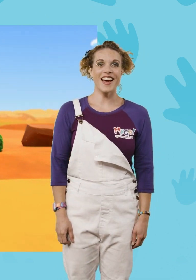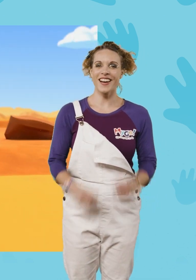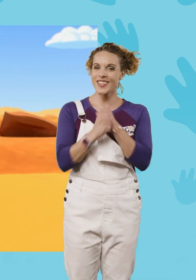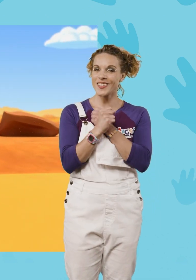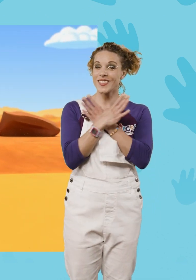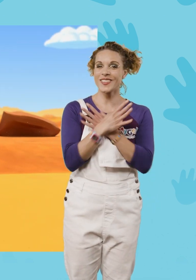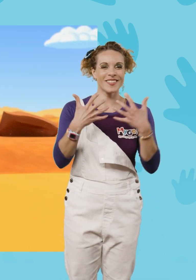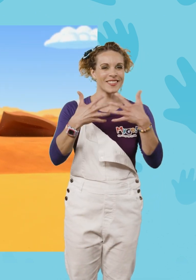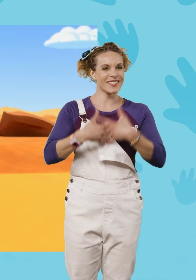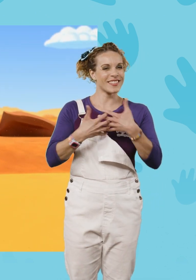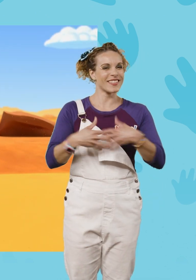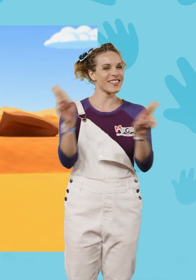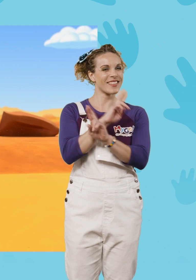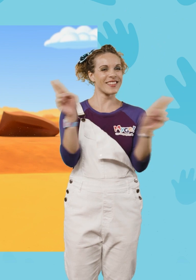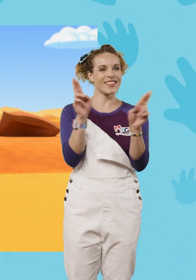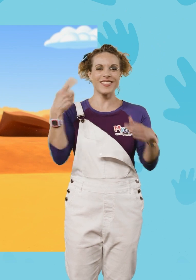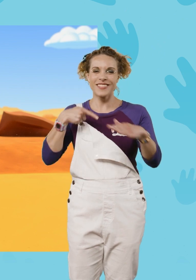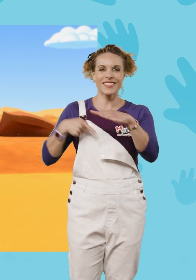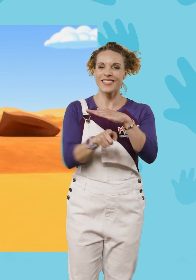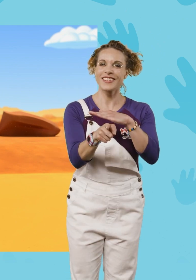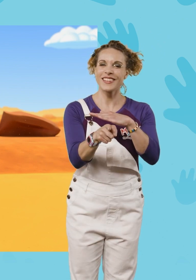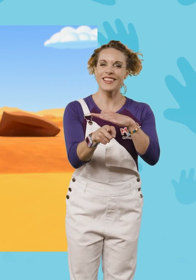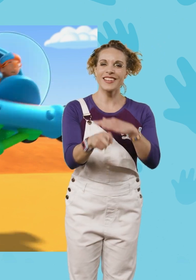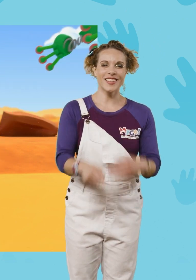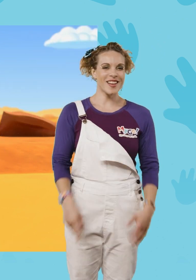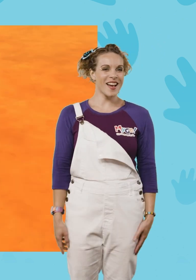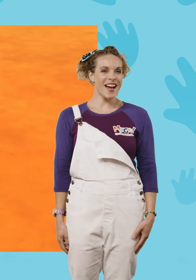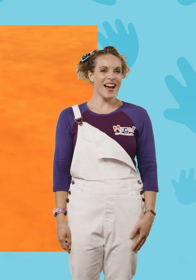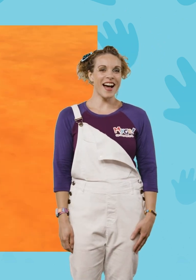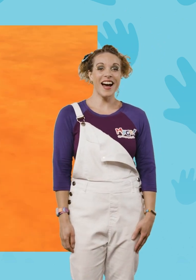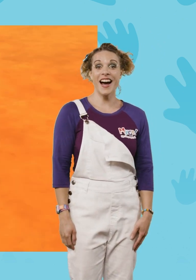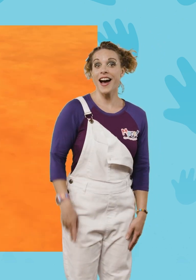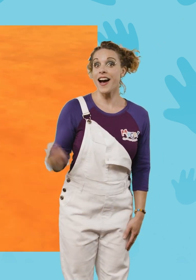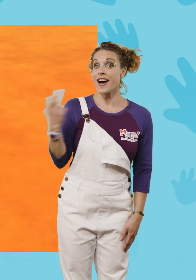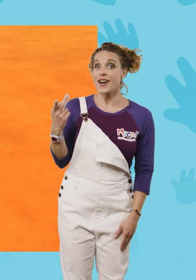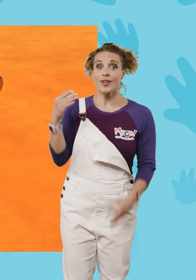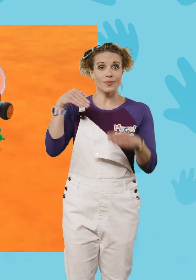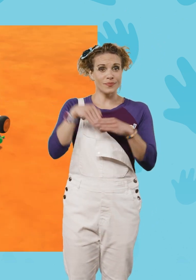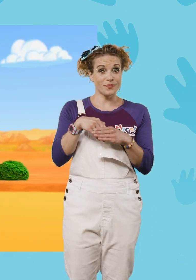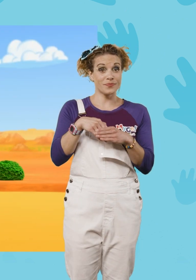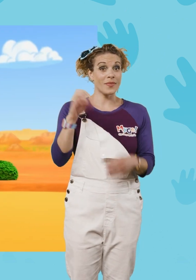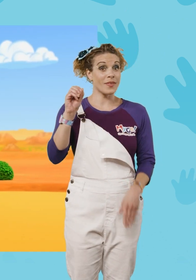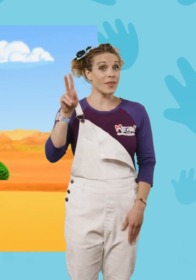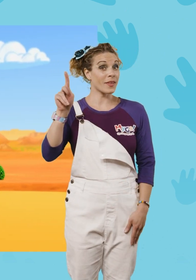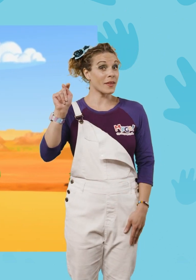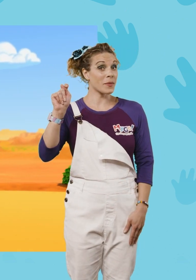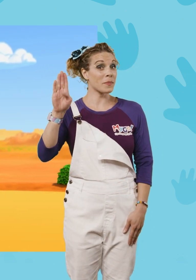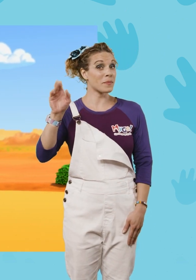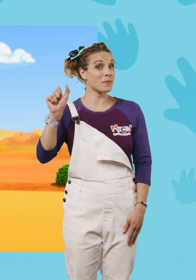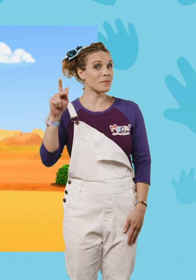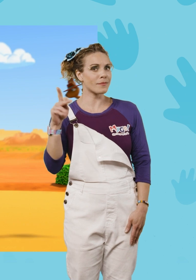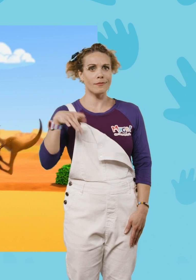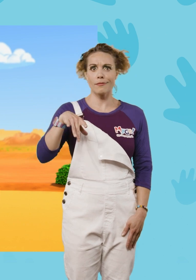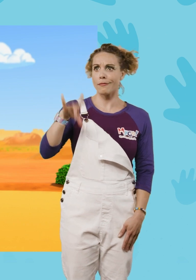The Blippi Mobile is ready for adventure! We're in the outback, so let's go find a kangaroo!